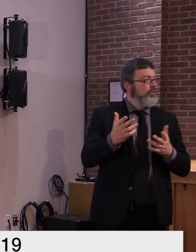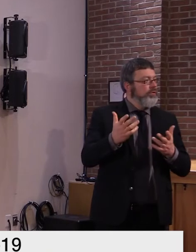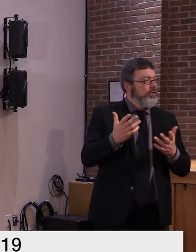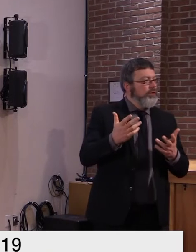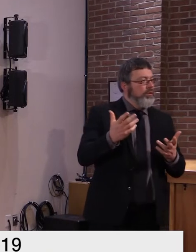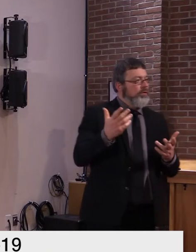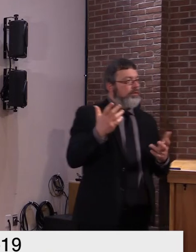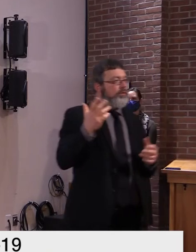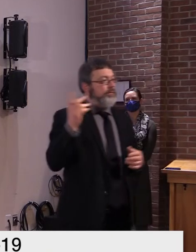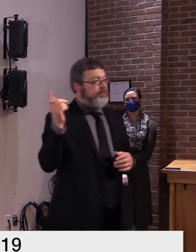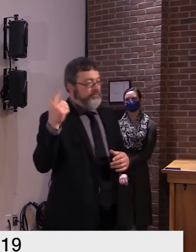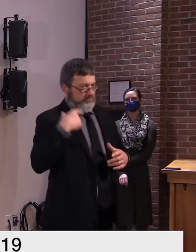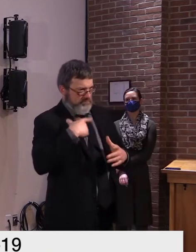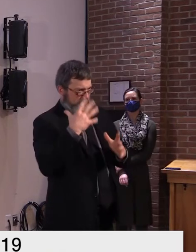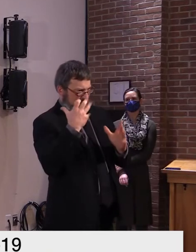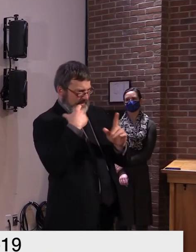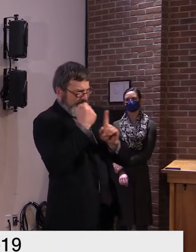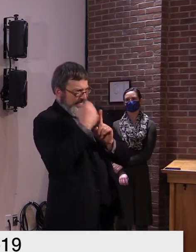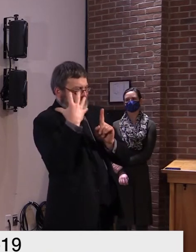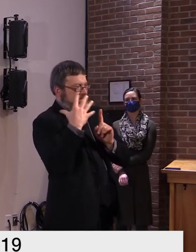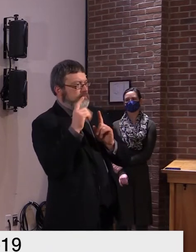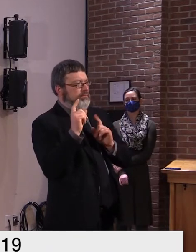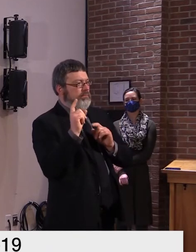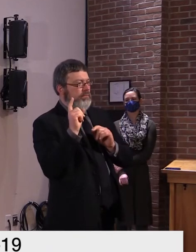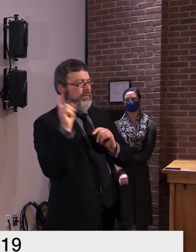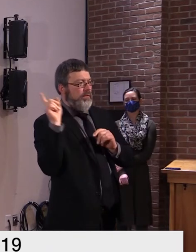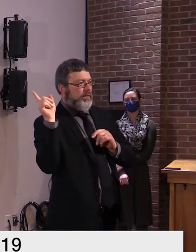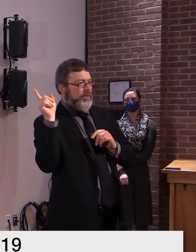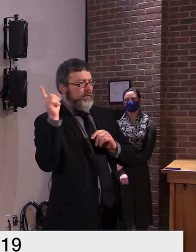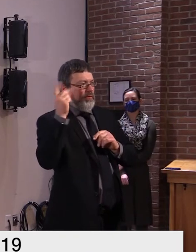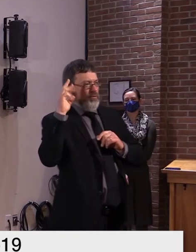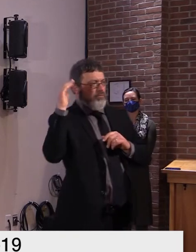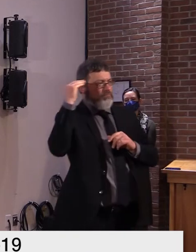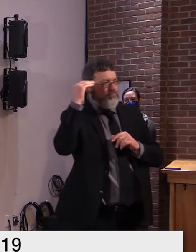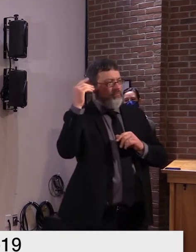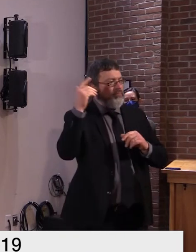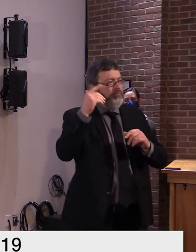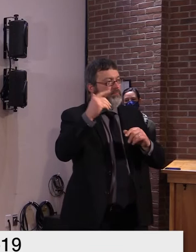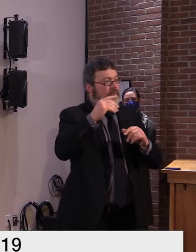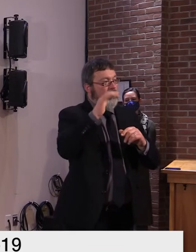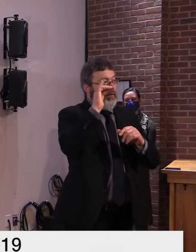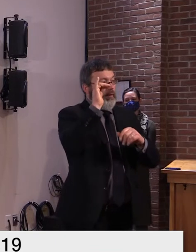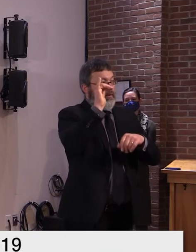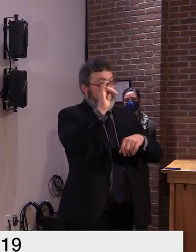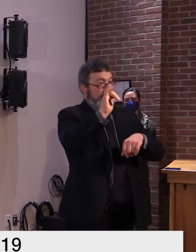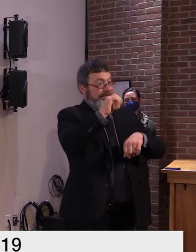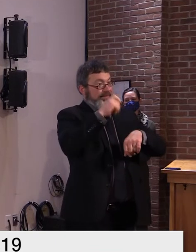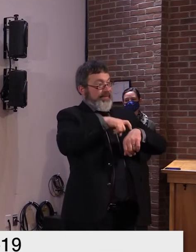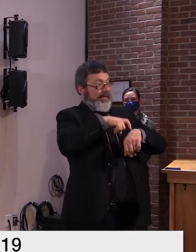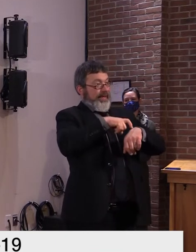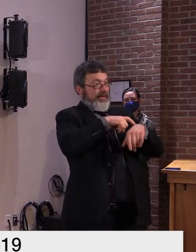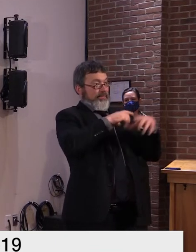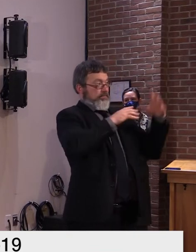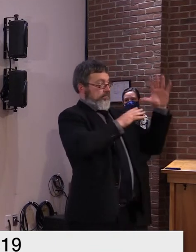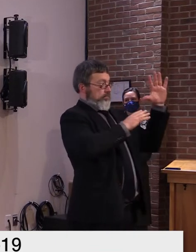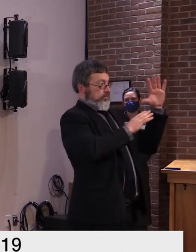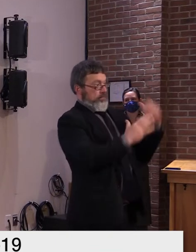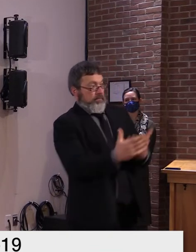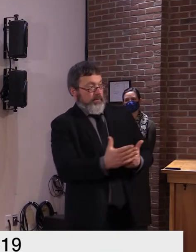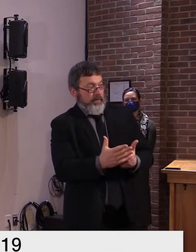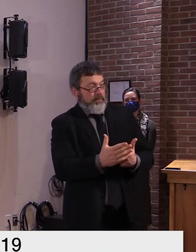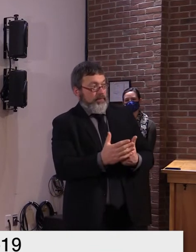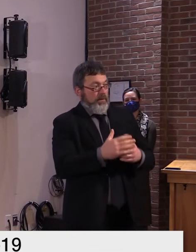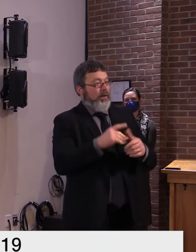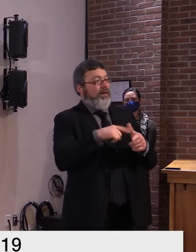by the time we get to that phase of things the primary care practice community is going to be very heavily involved